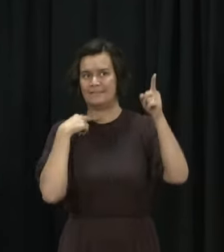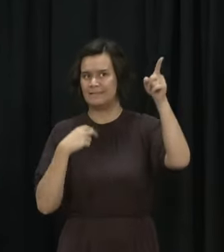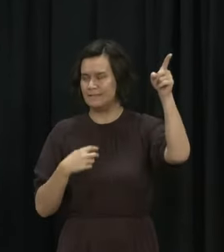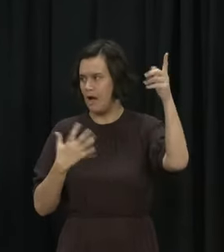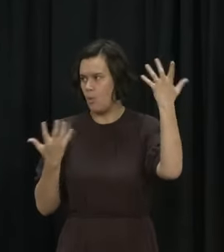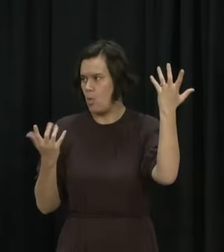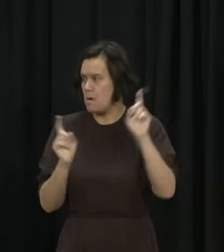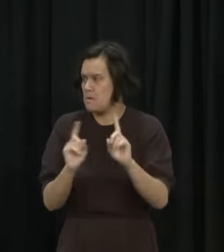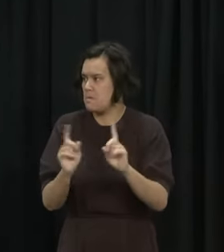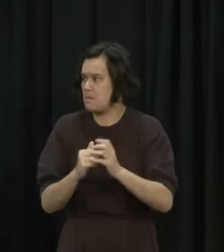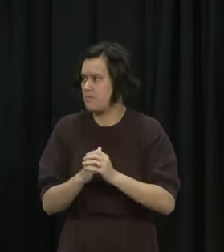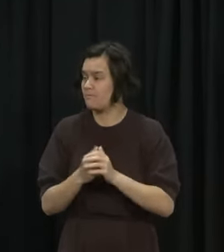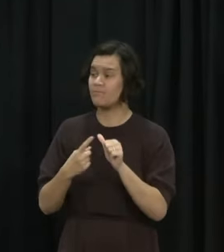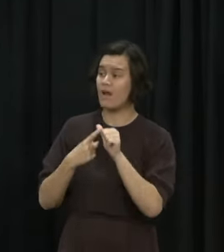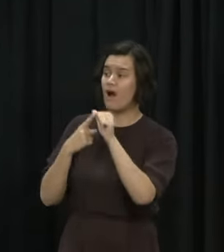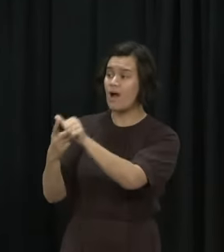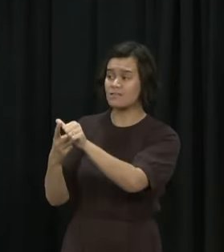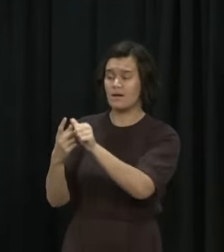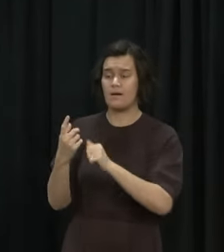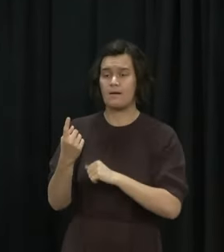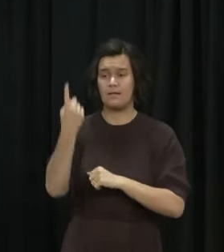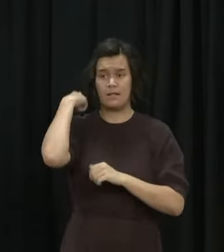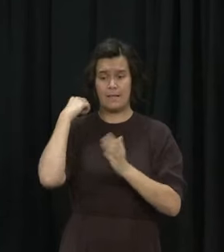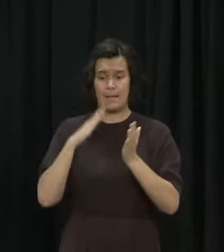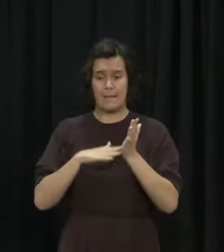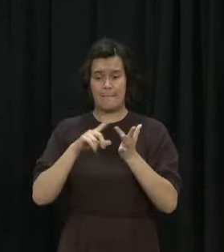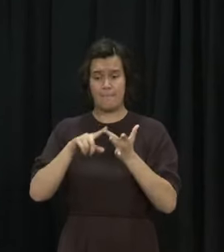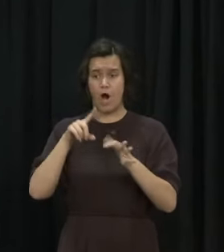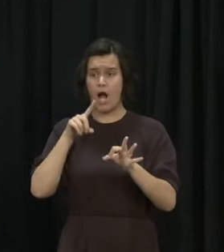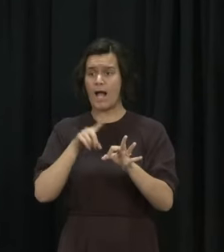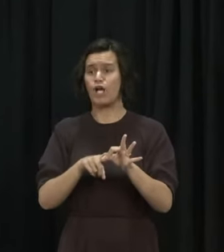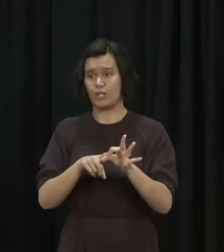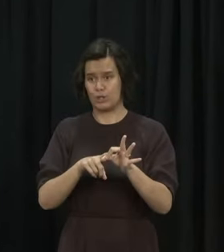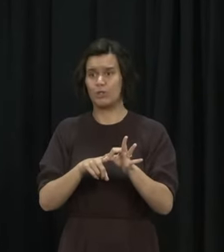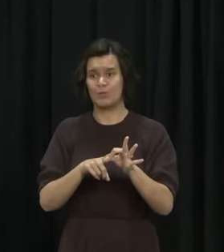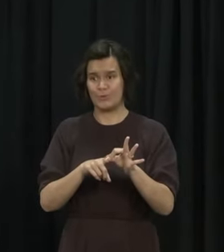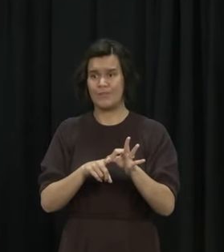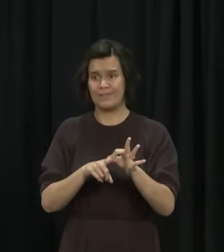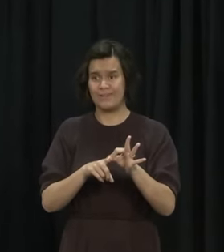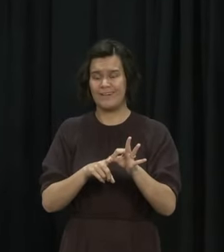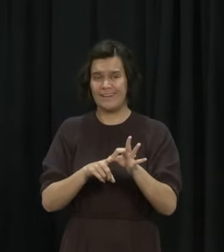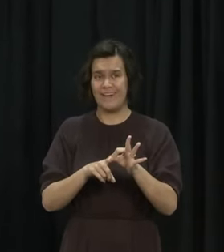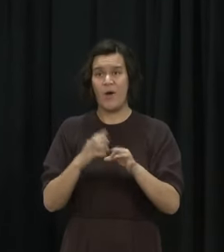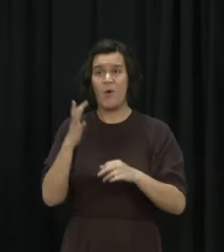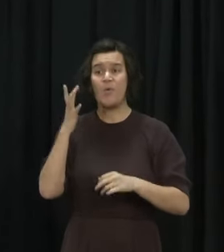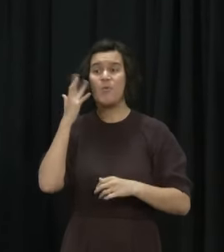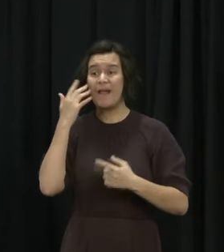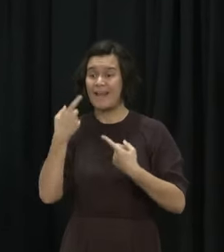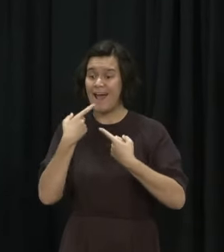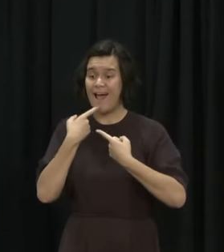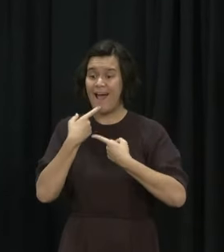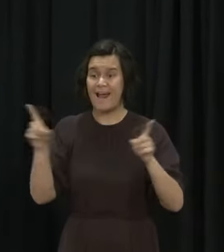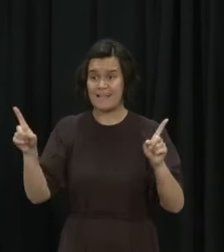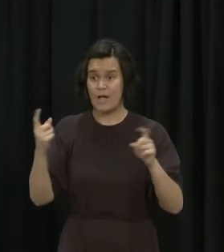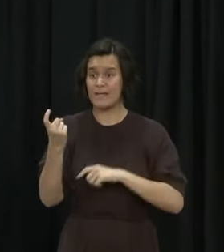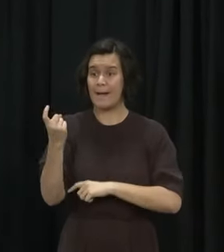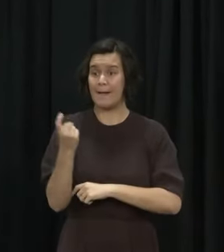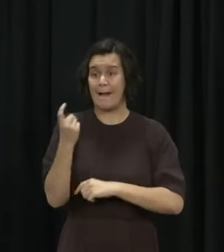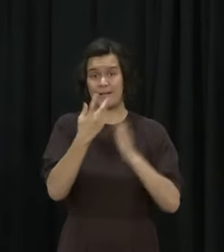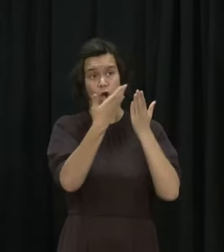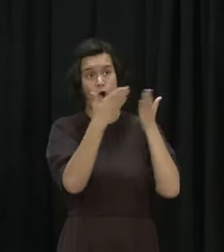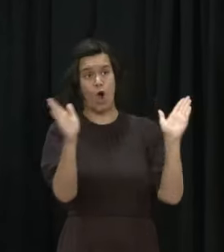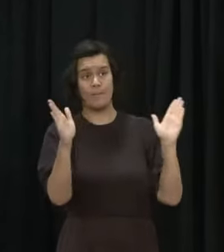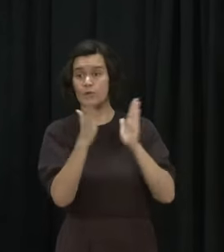that didn't get taken at all so you know the demand has just absolutely disappeared since we made the announcement and I expect that some of that some